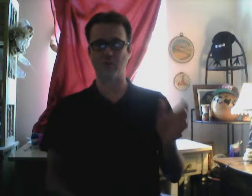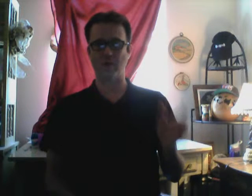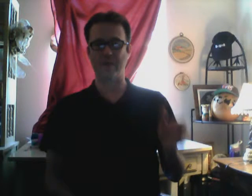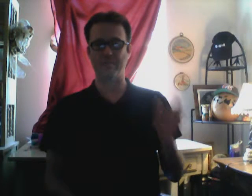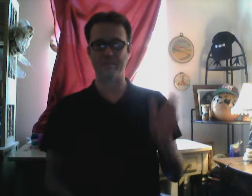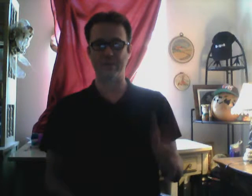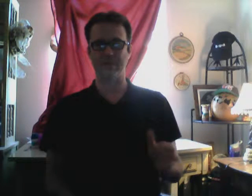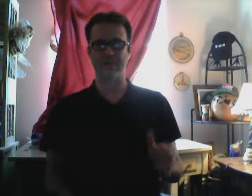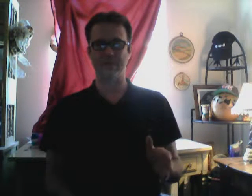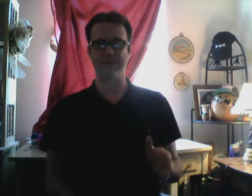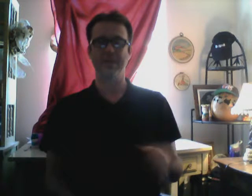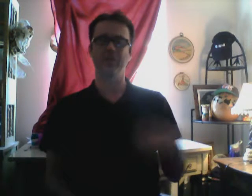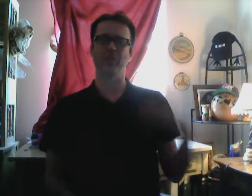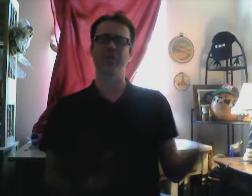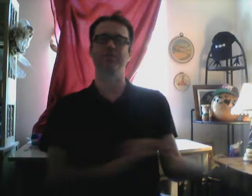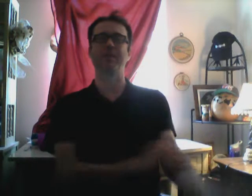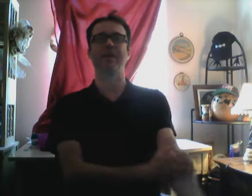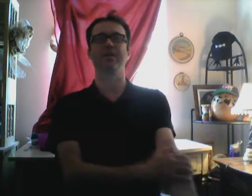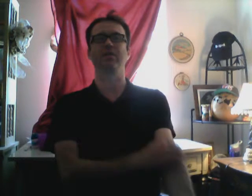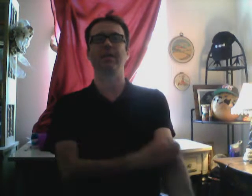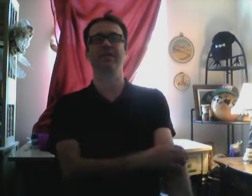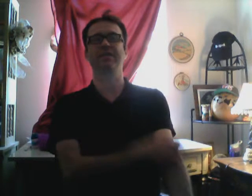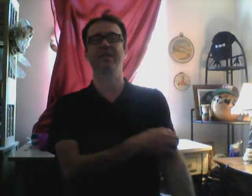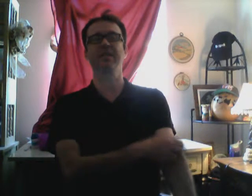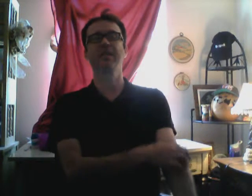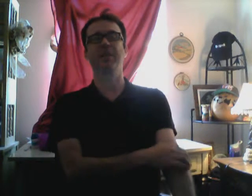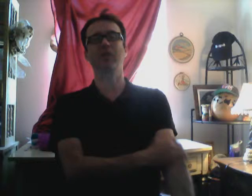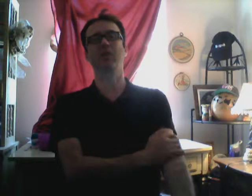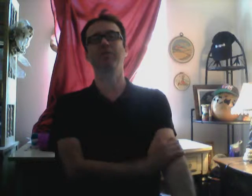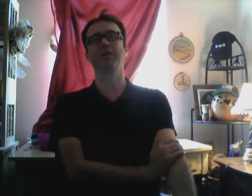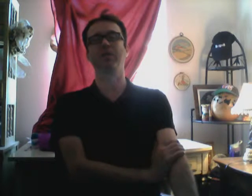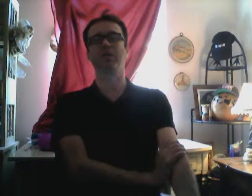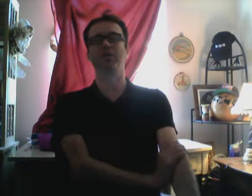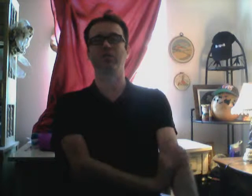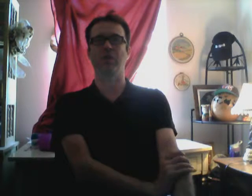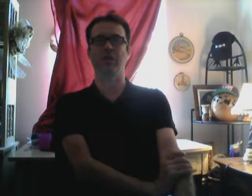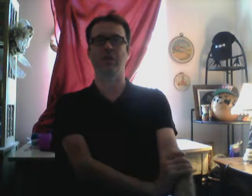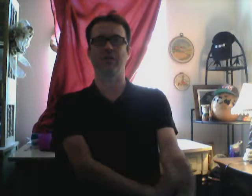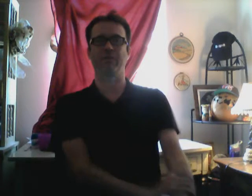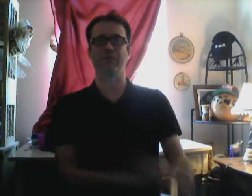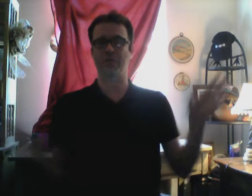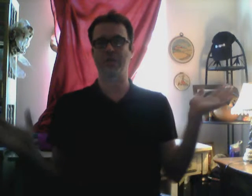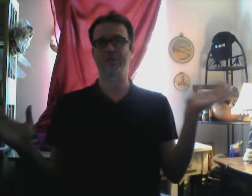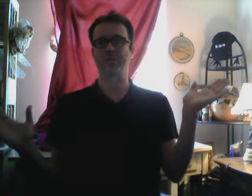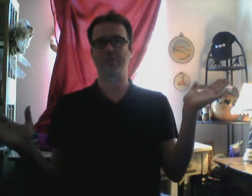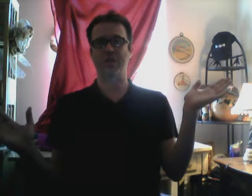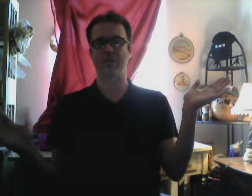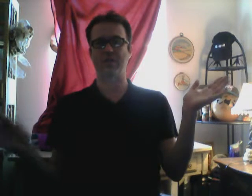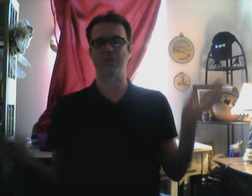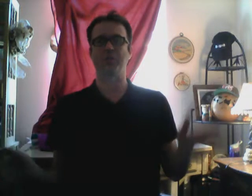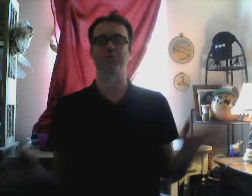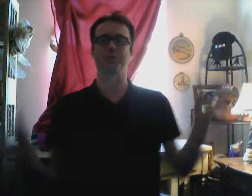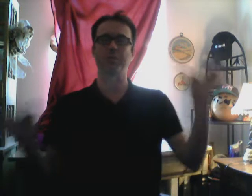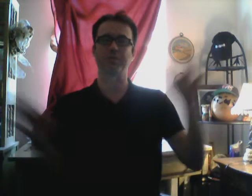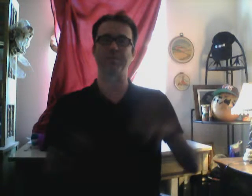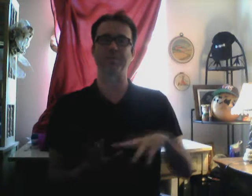Of credibility. Where it goes back into. Like I said. My credibility. Was derived. From the celestial. Sirens. Which was supposed to be.